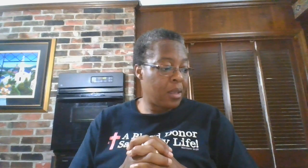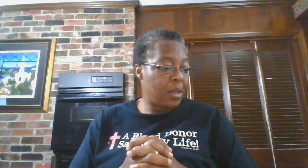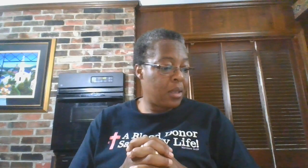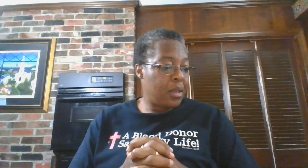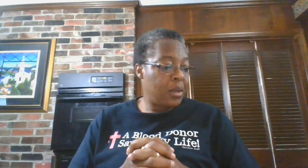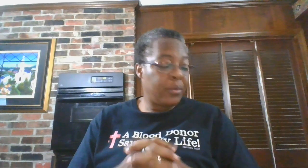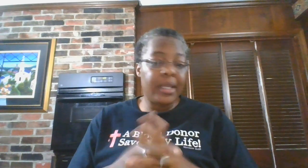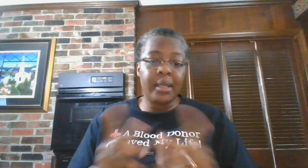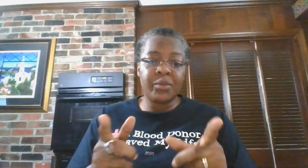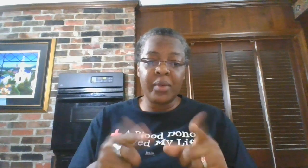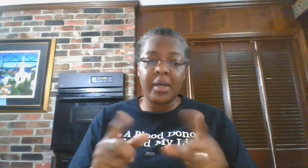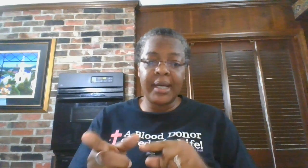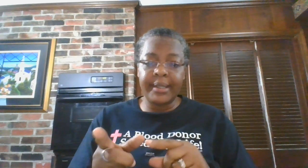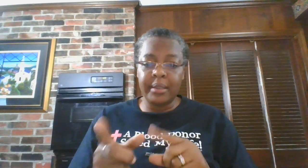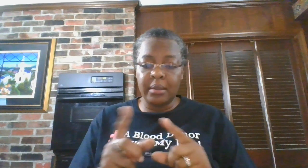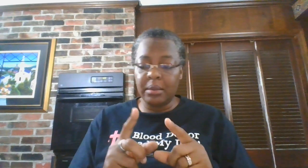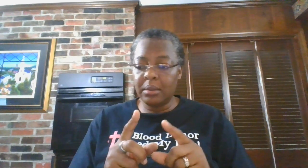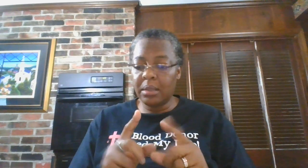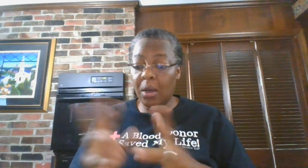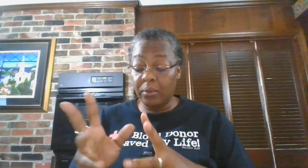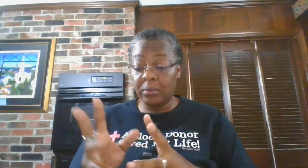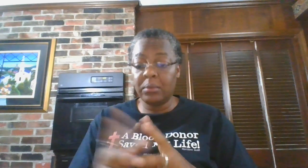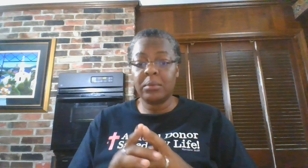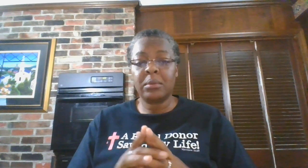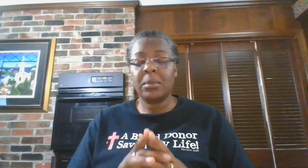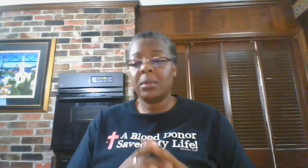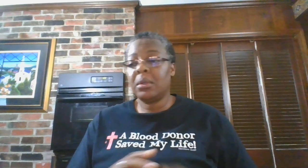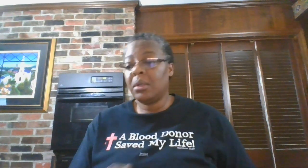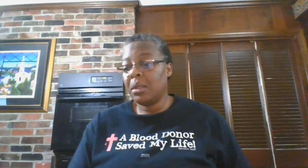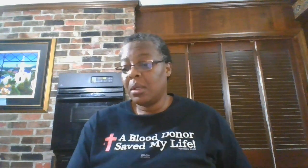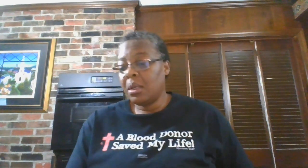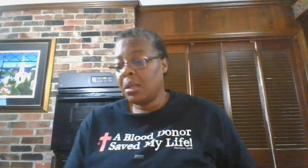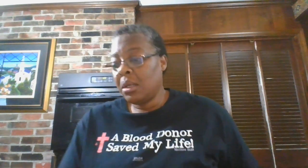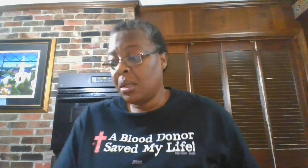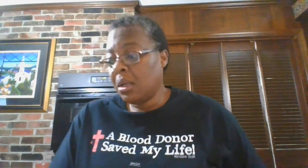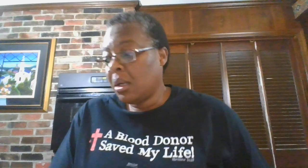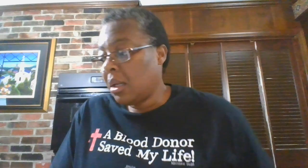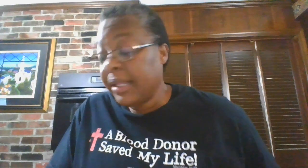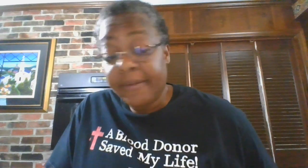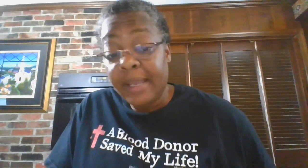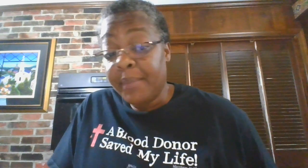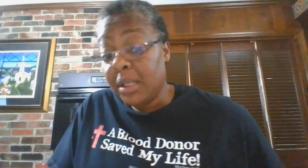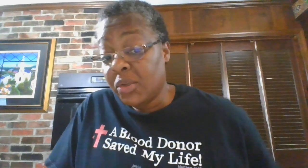When Israel Houghton left that ministry,